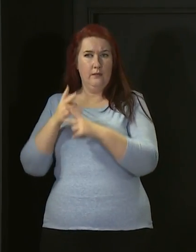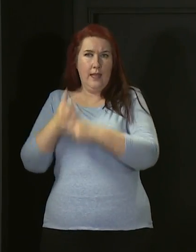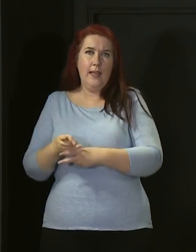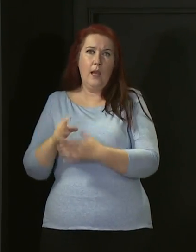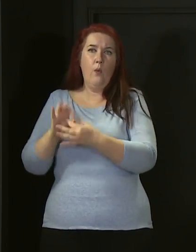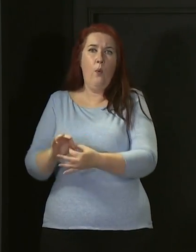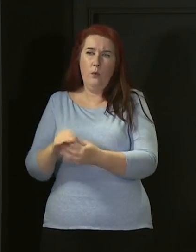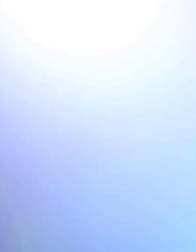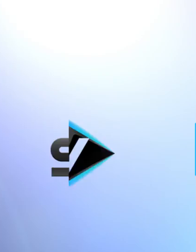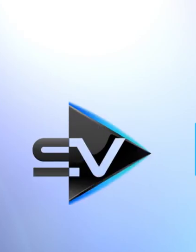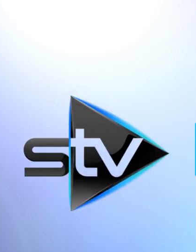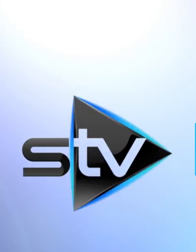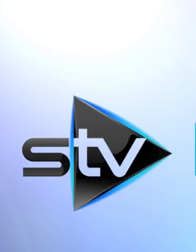people in care homes.